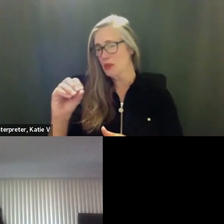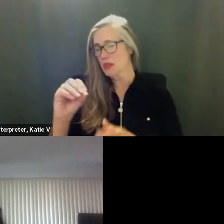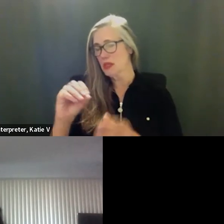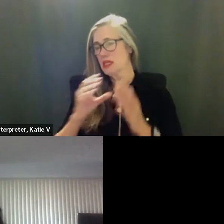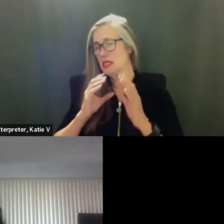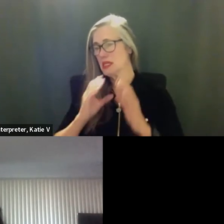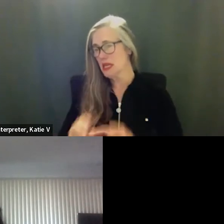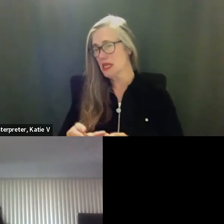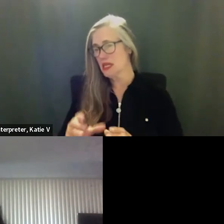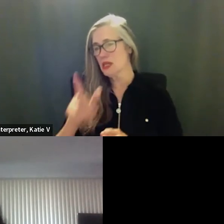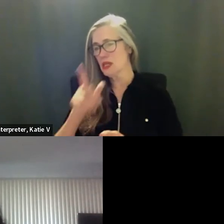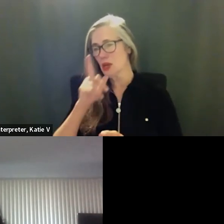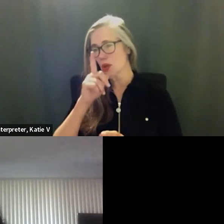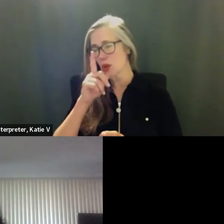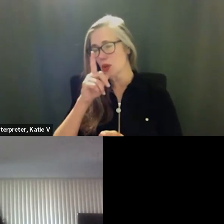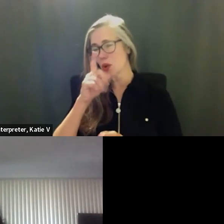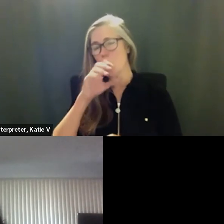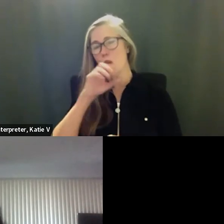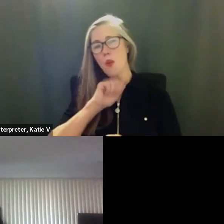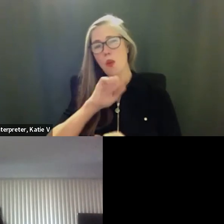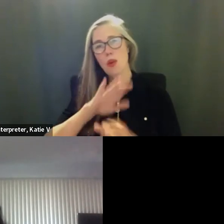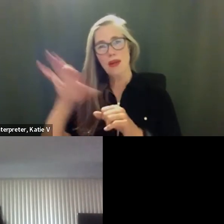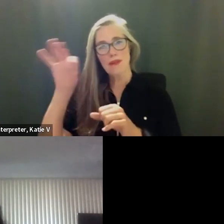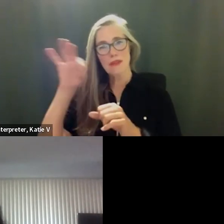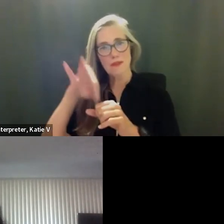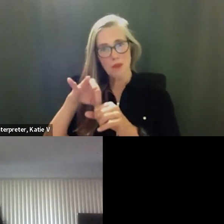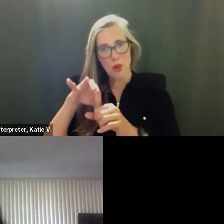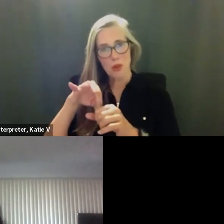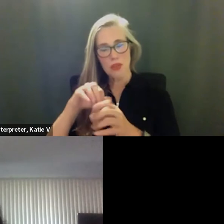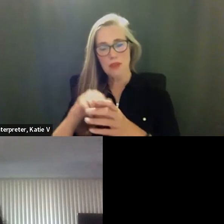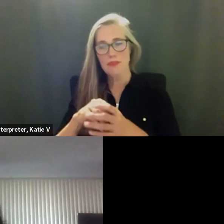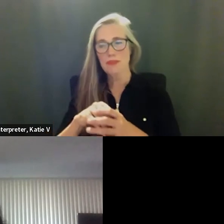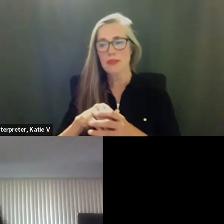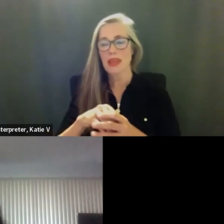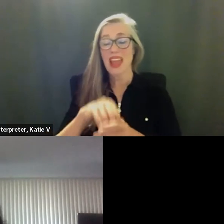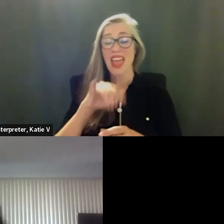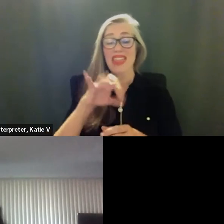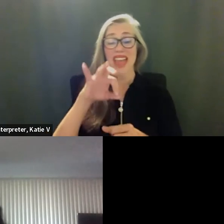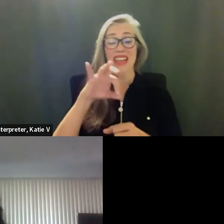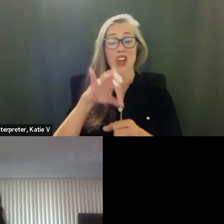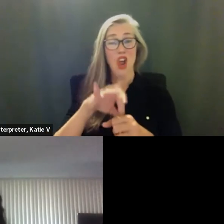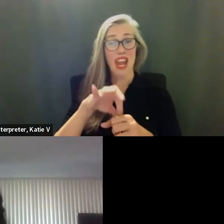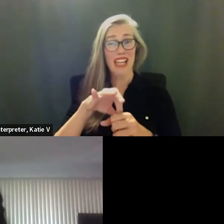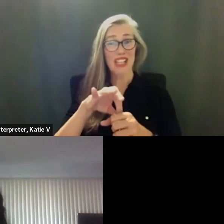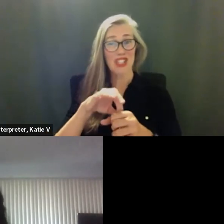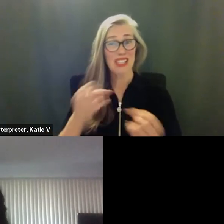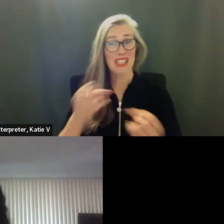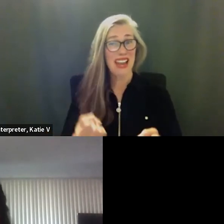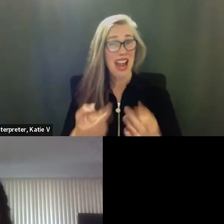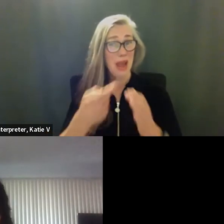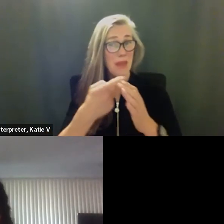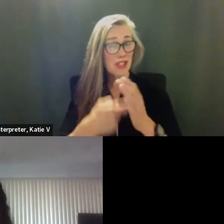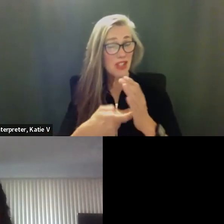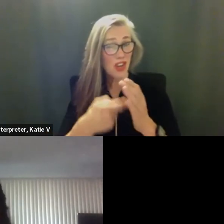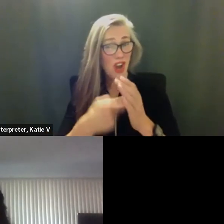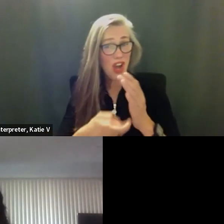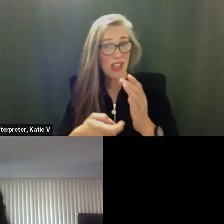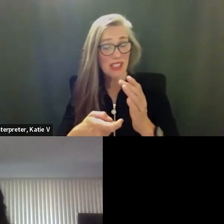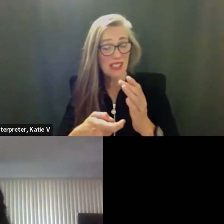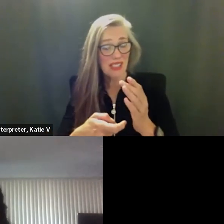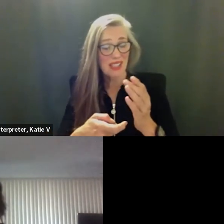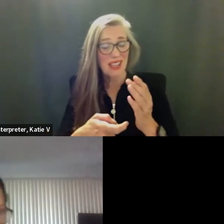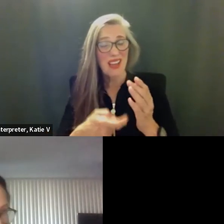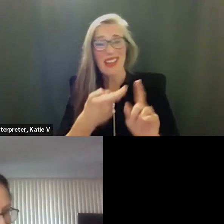and the actual cost of the election based on the county office of elections it's between